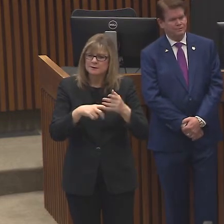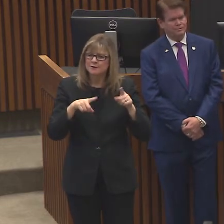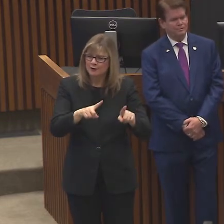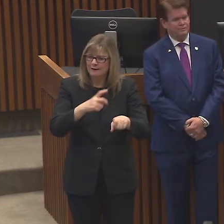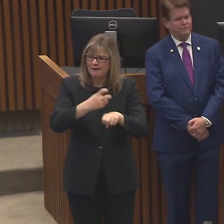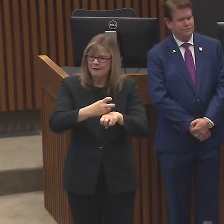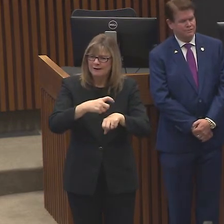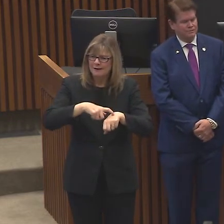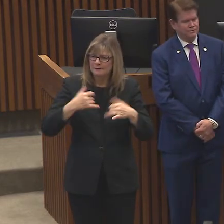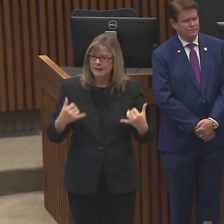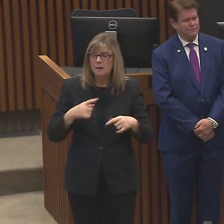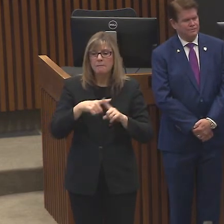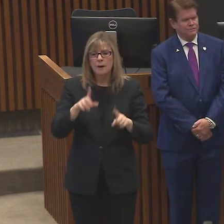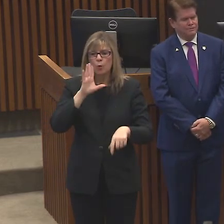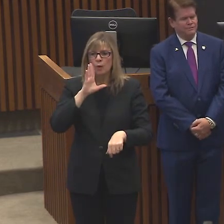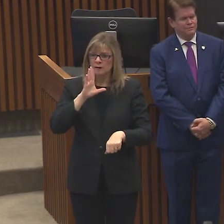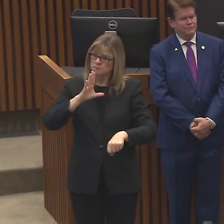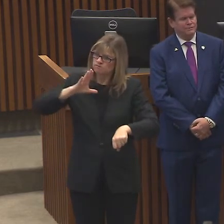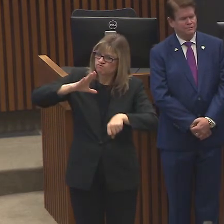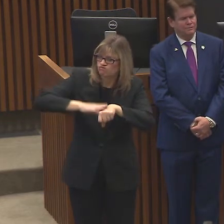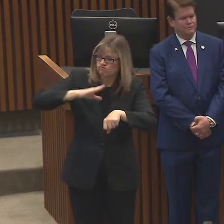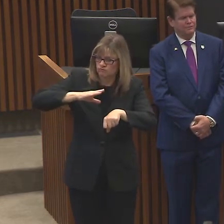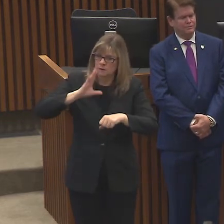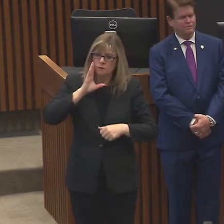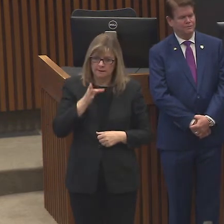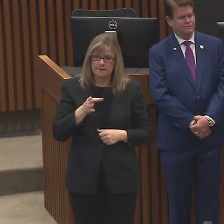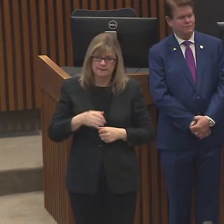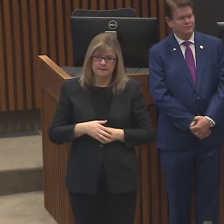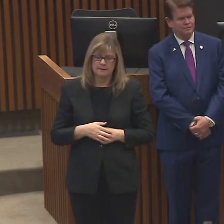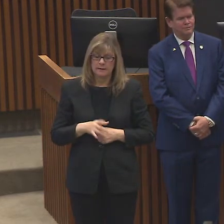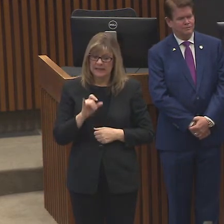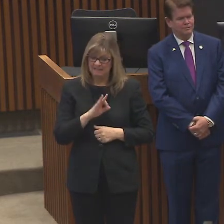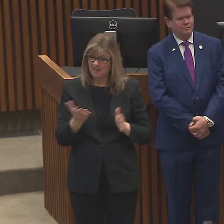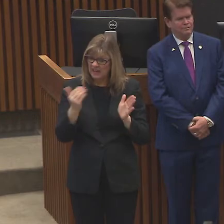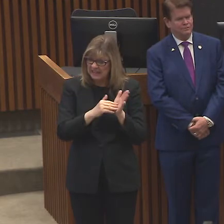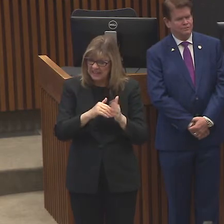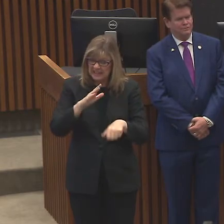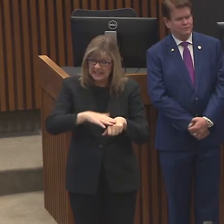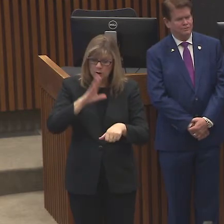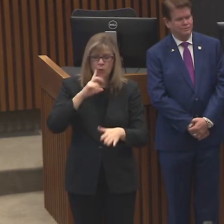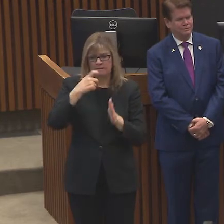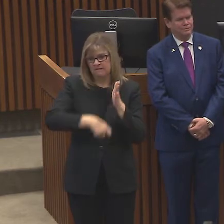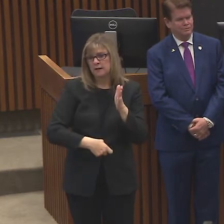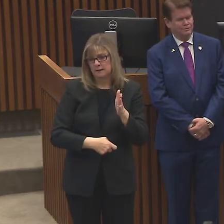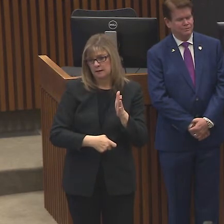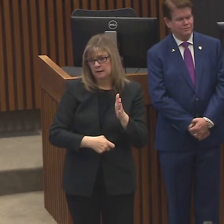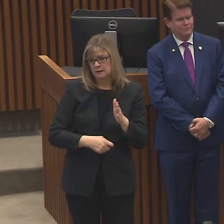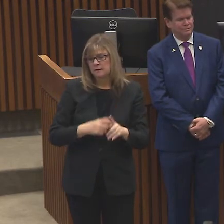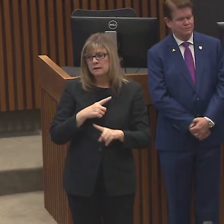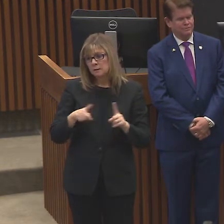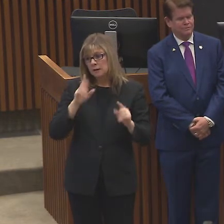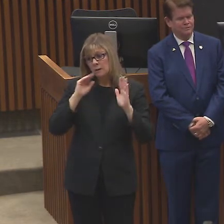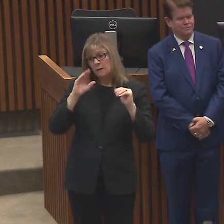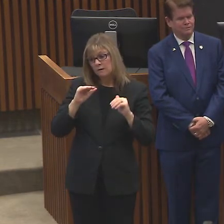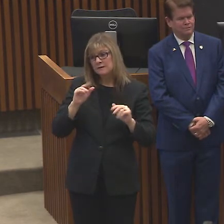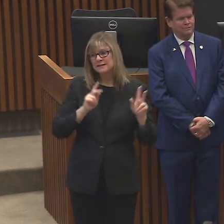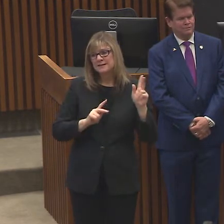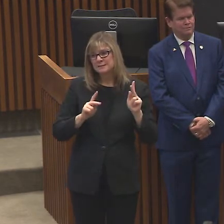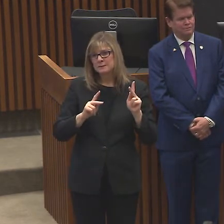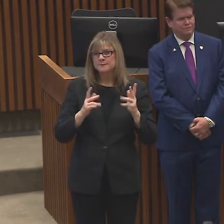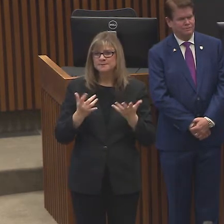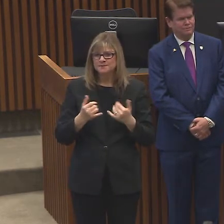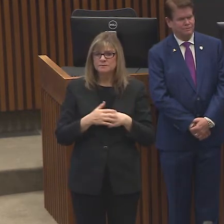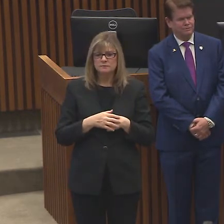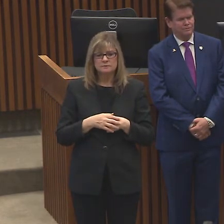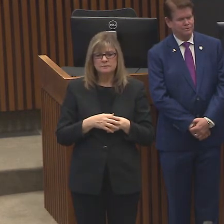we're going to strongly warn you. And if they have to make a second call to you, then you'll be issued a fine. But hopefully people, this is a